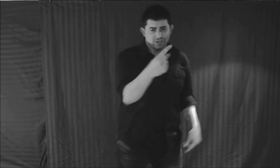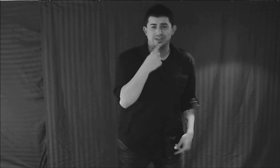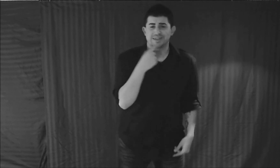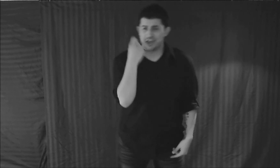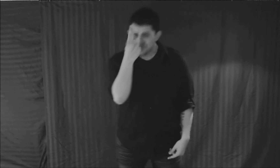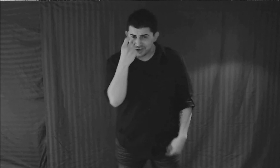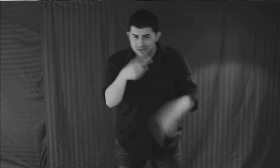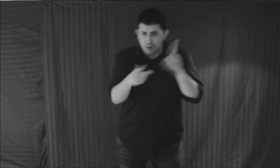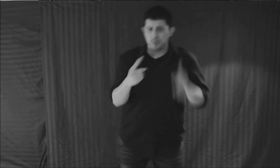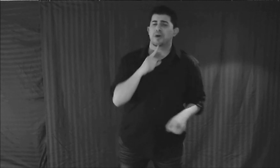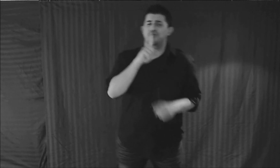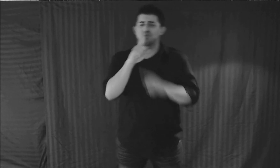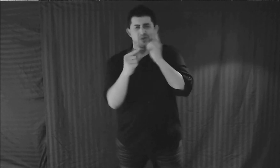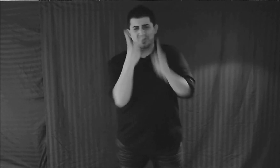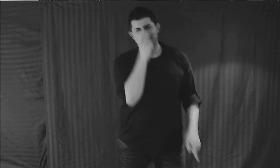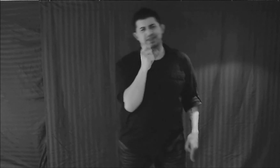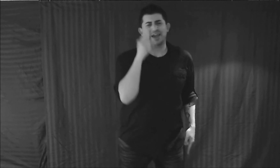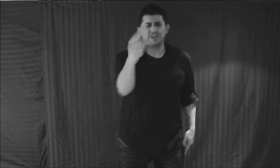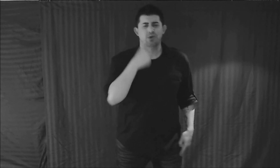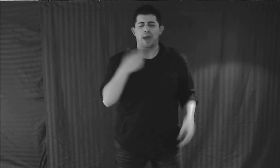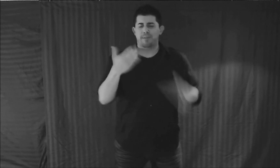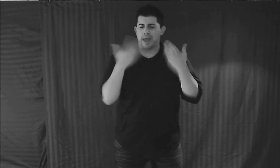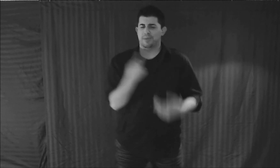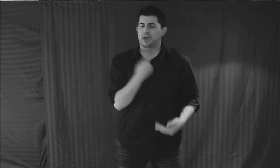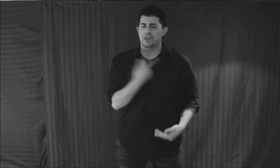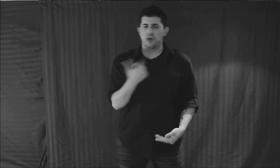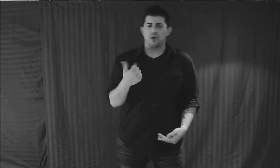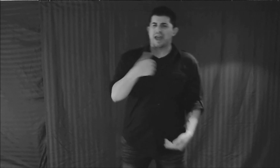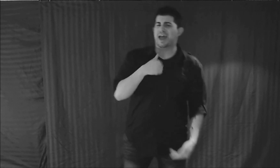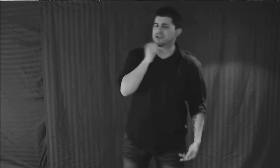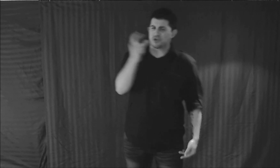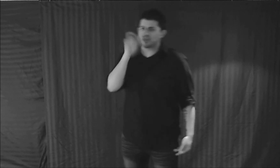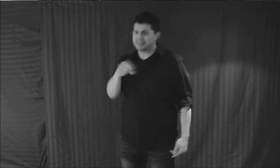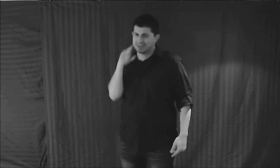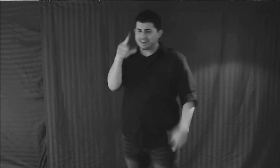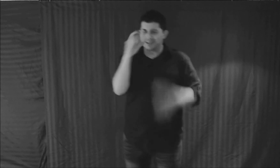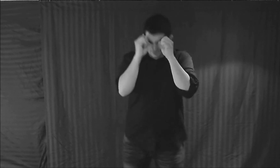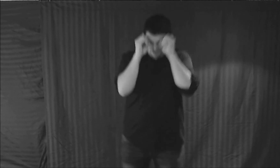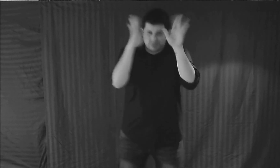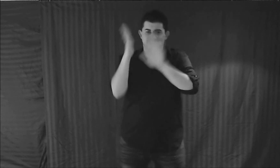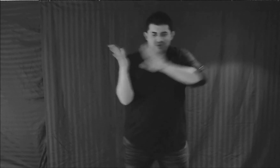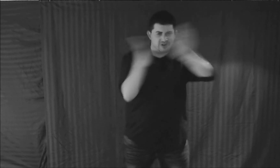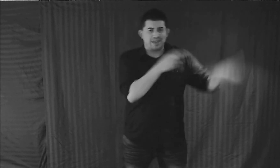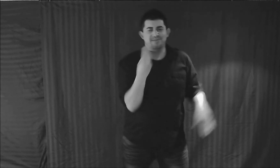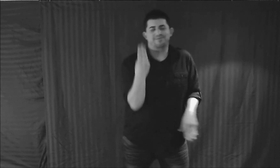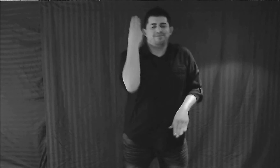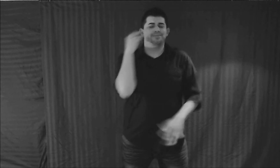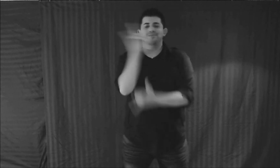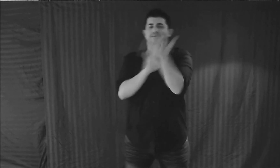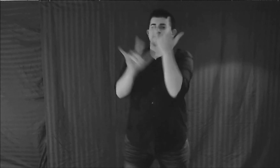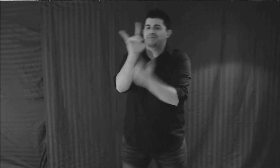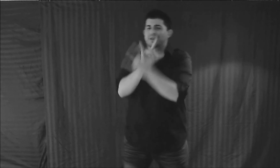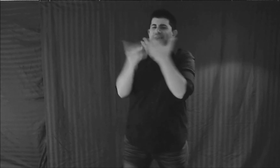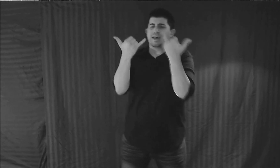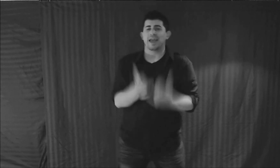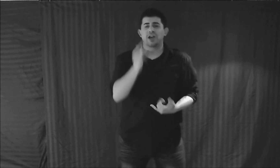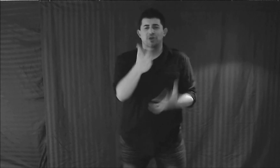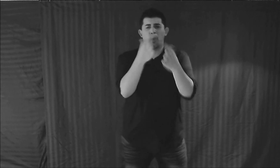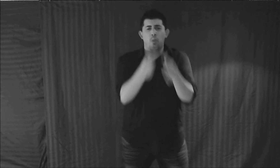you You're saying that you know, but I really, really doubt you Understand, my life is easy when I ain't around you Iggy, Iggy, too biggie to be his present I'm thinking I love